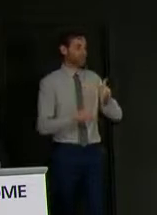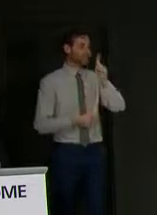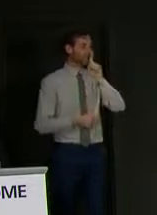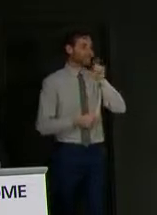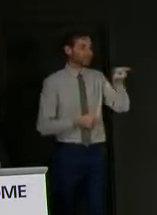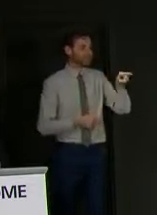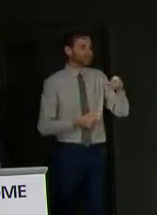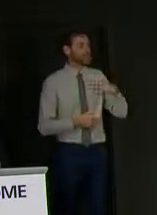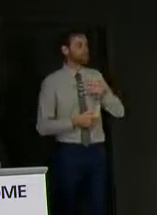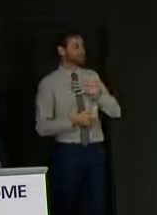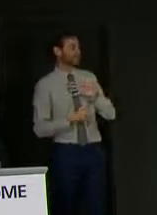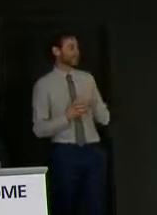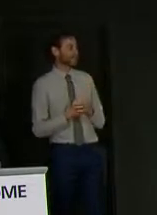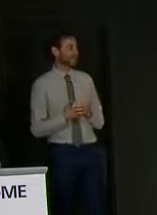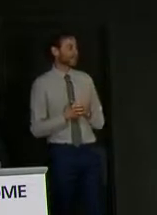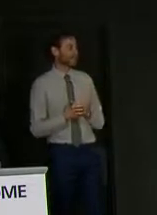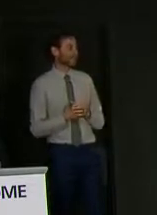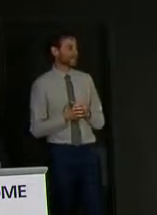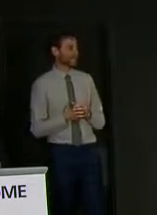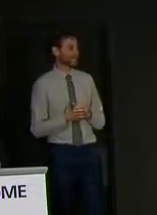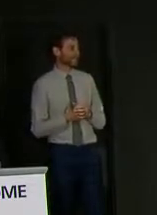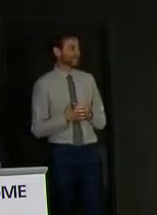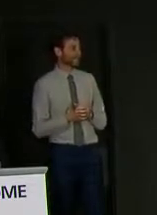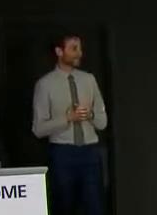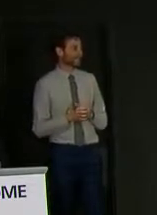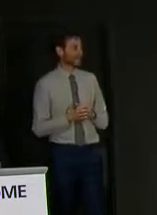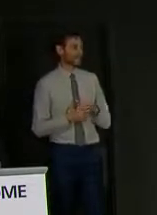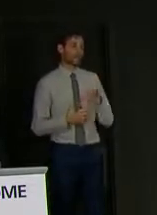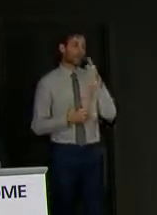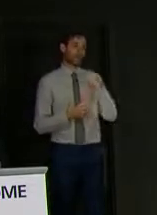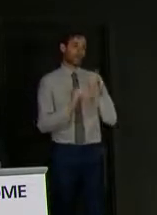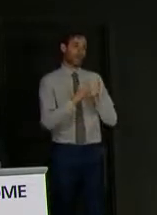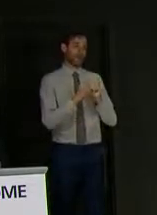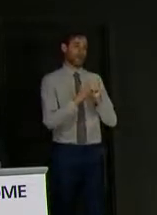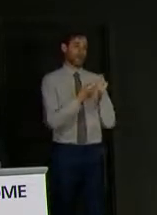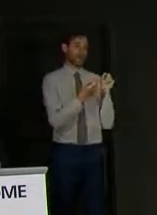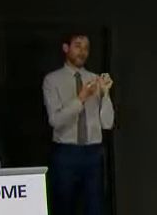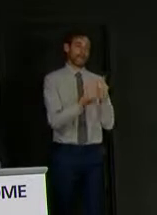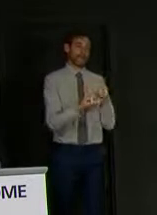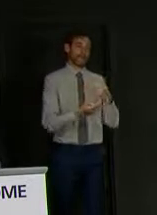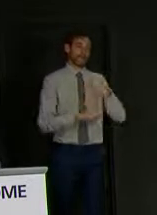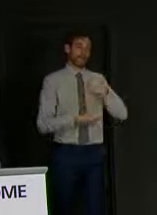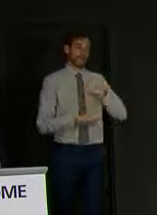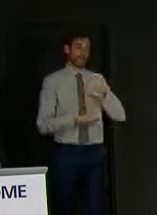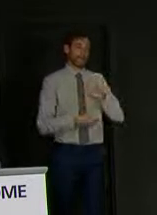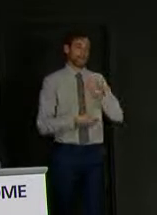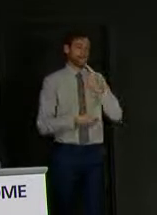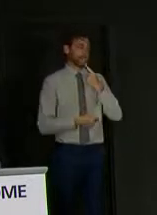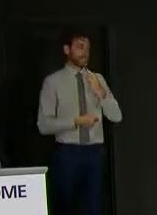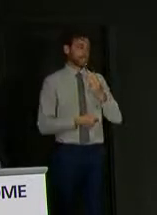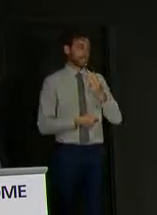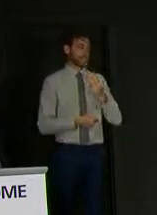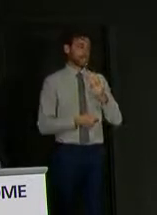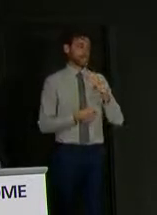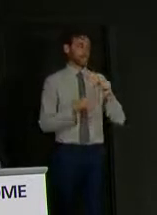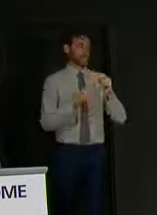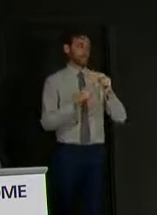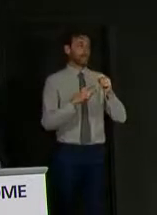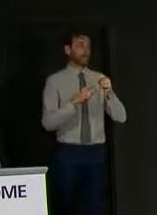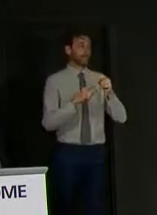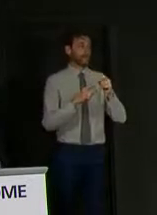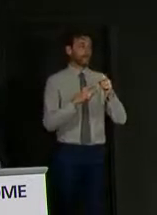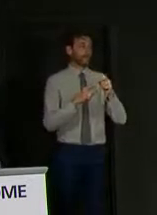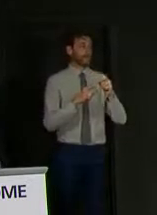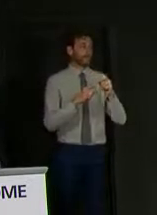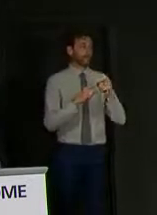first time ever I was just going ask I was having an email from my colleague Gordon Rayner in the lobby saying that the Prime Minister is later holding a poll with the